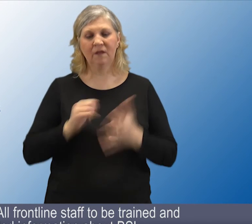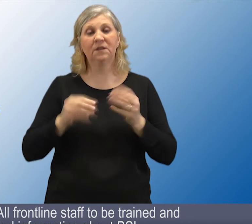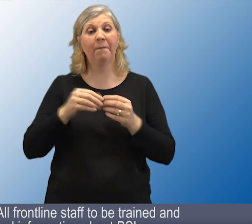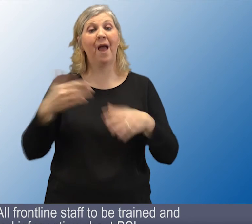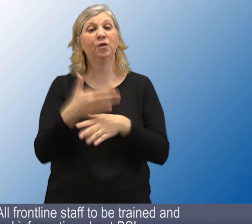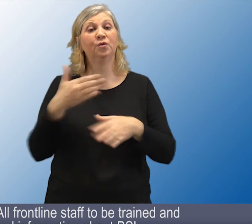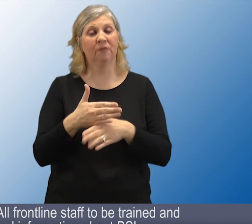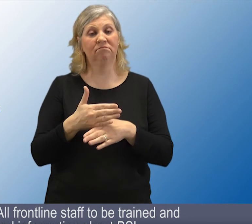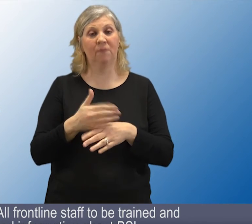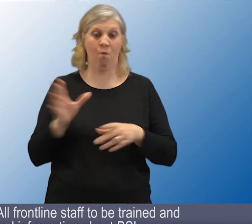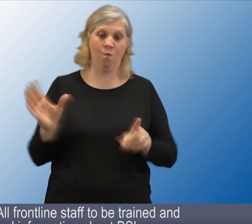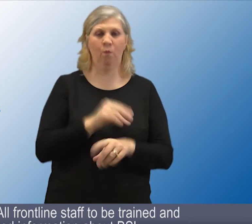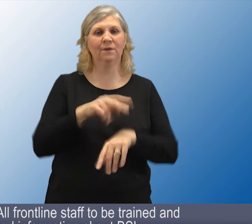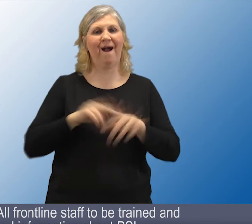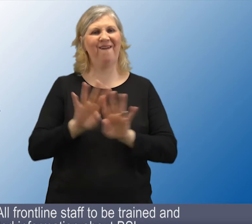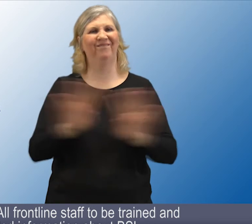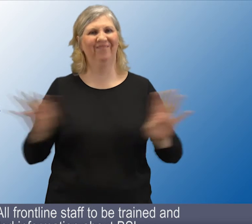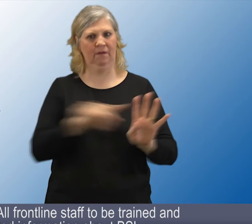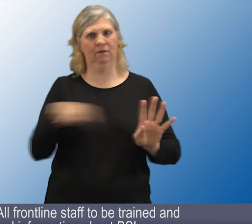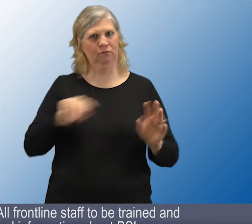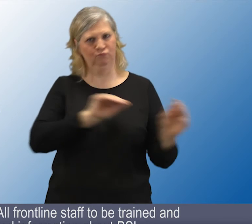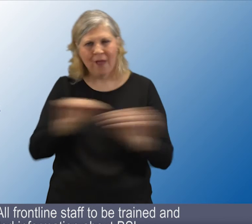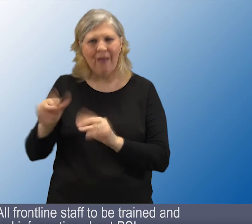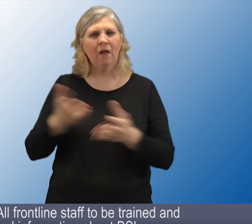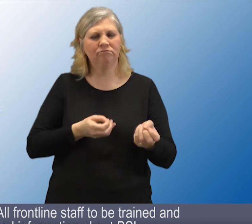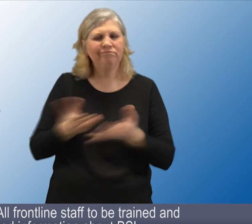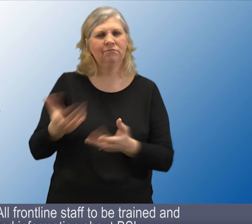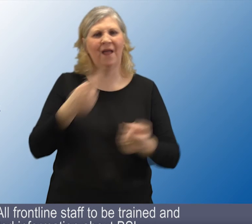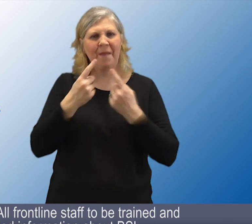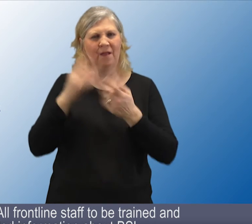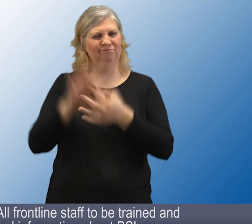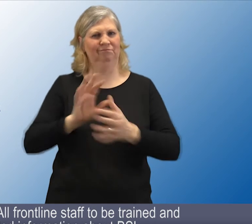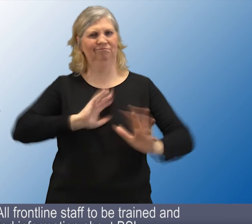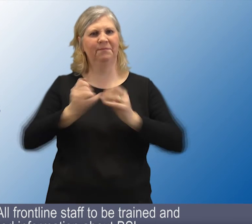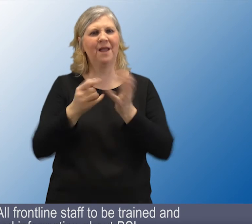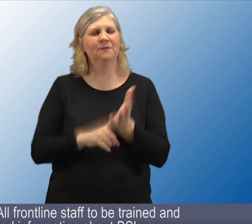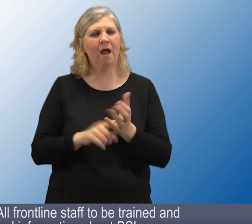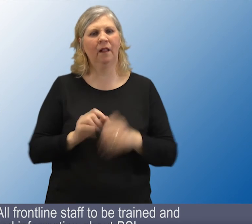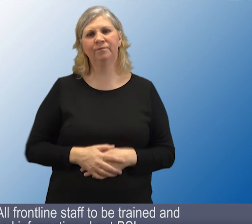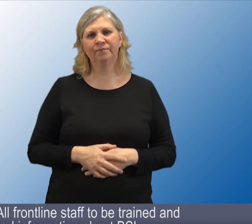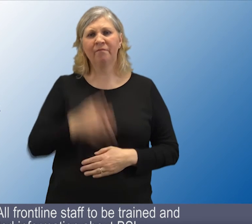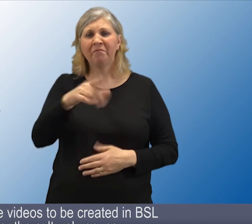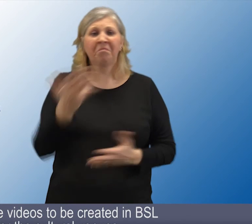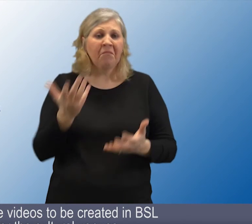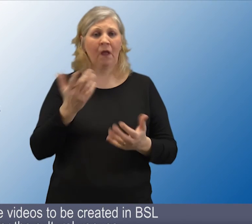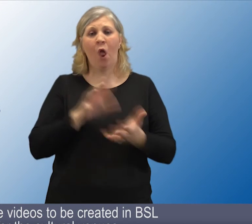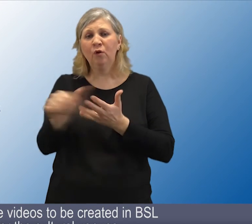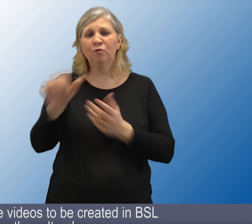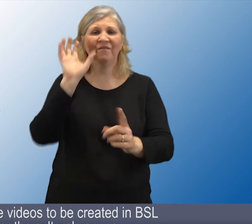32. Subaction, all frontline staff to be trained and provided information about BSL. 33. videos to be